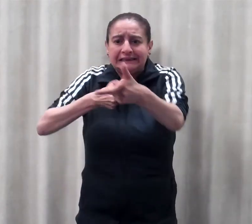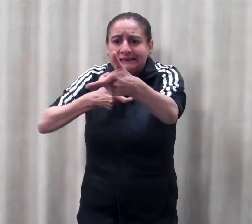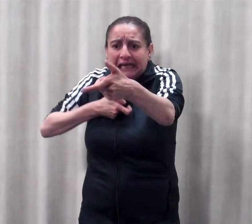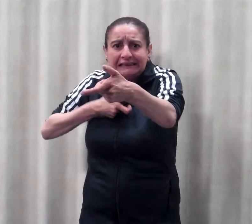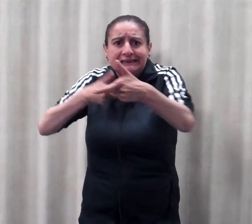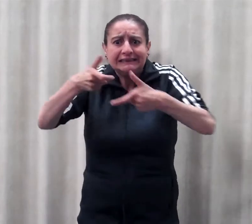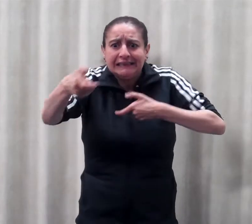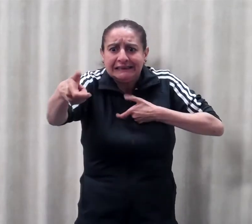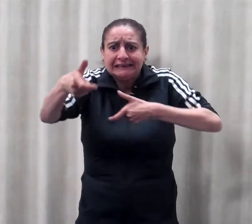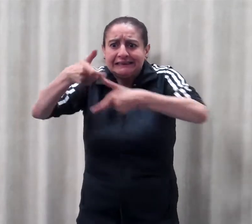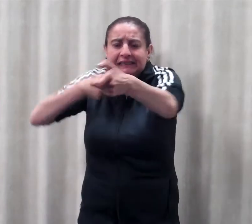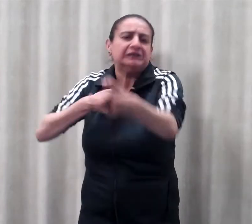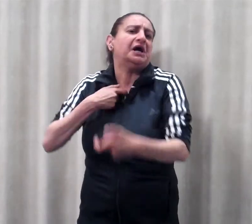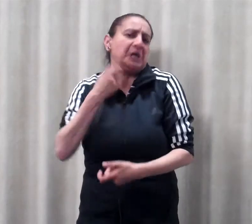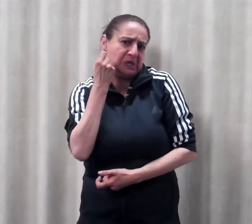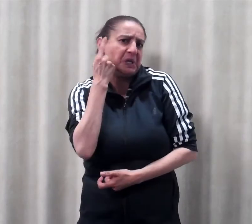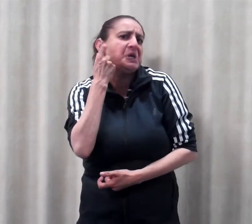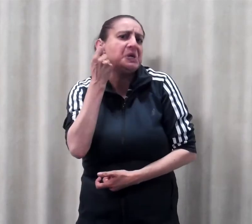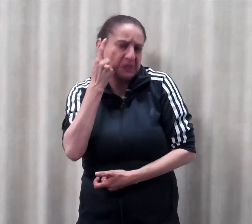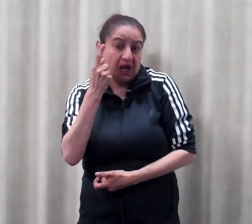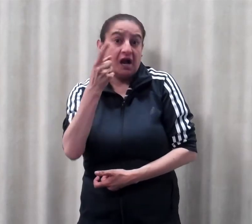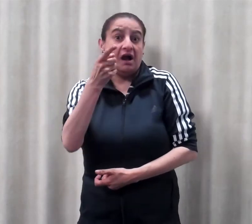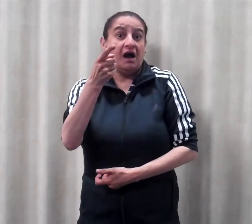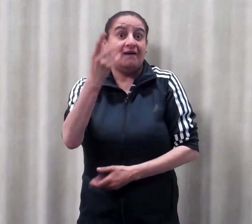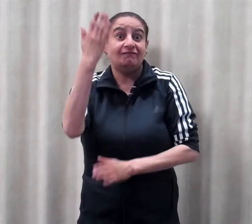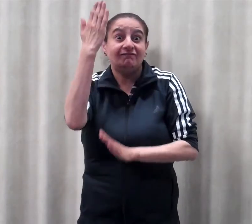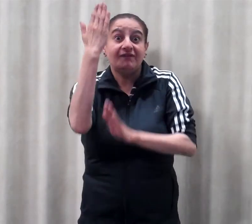the to will let you graduate. On the to hotel